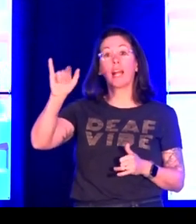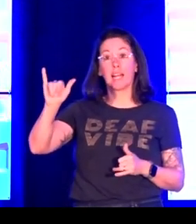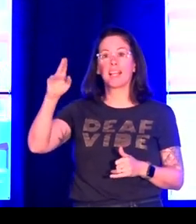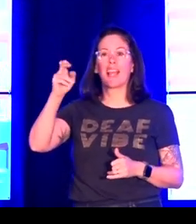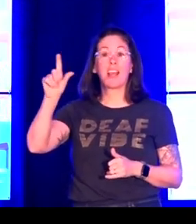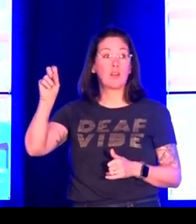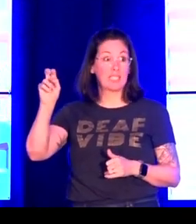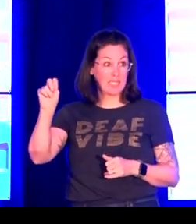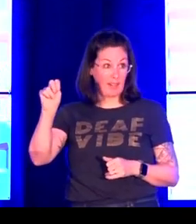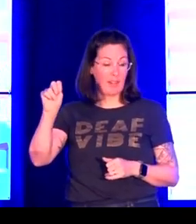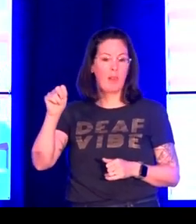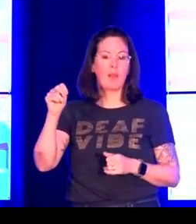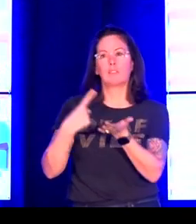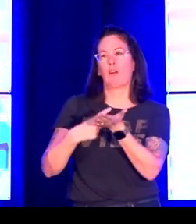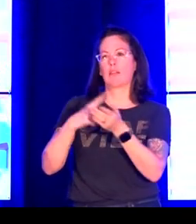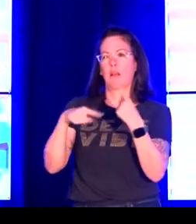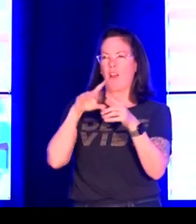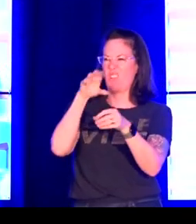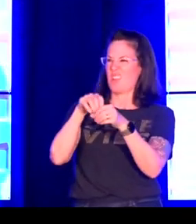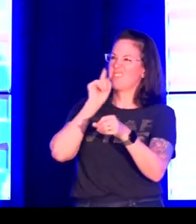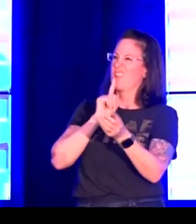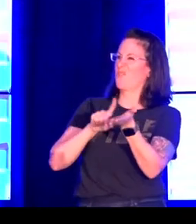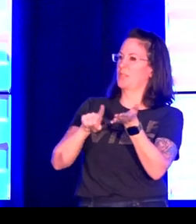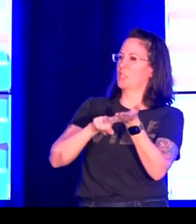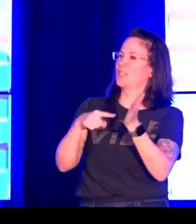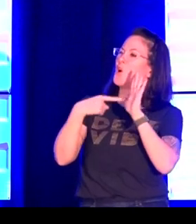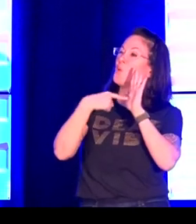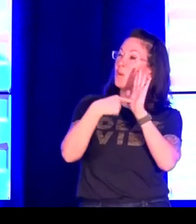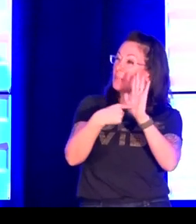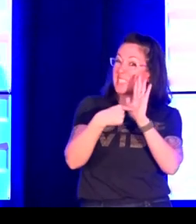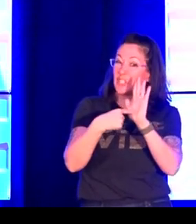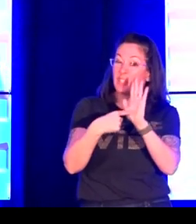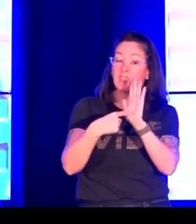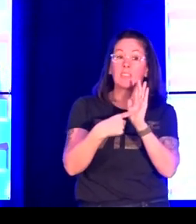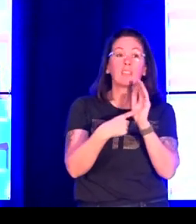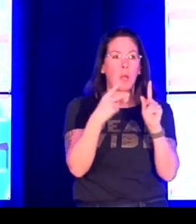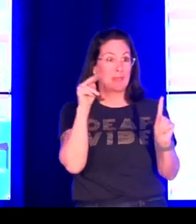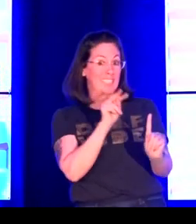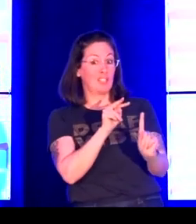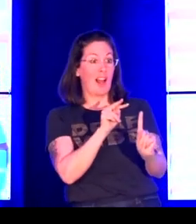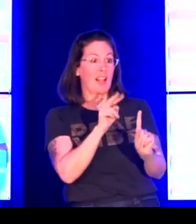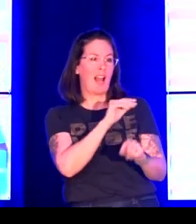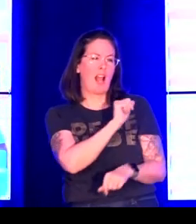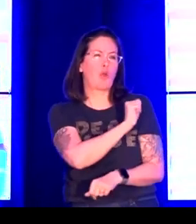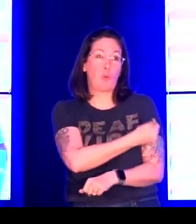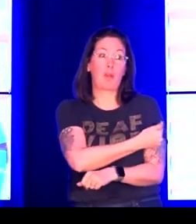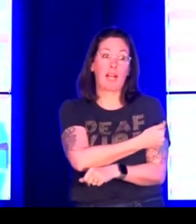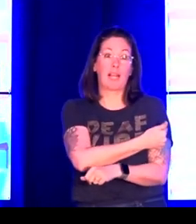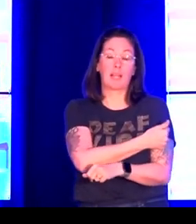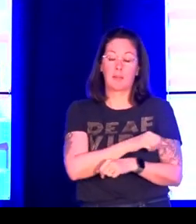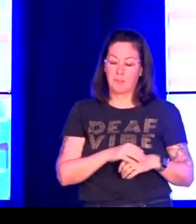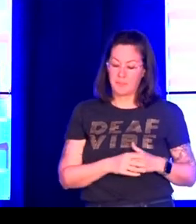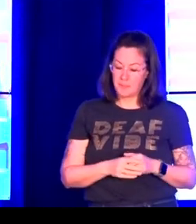Erin Moriarty Harrelson talks about representation,